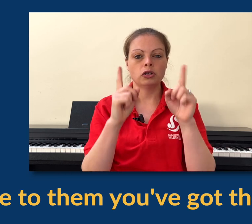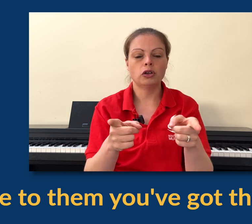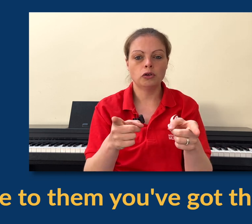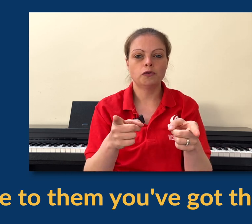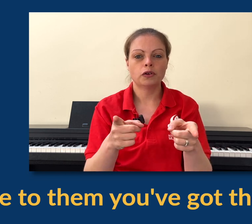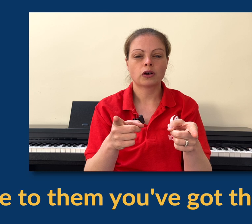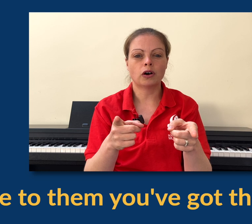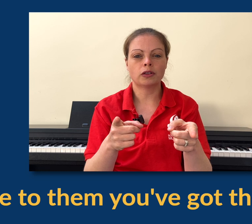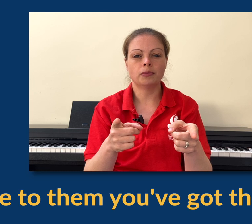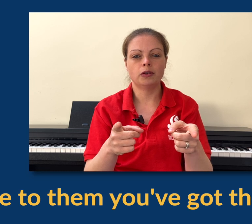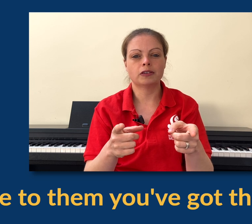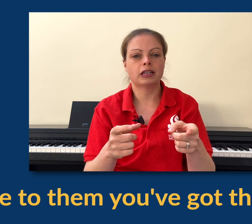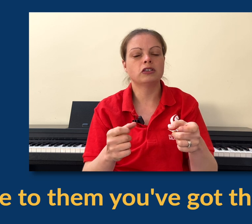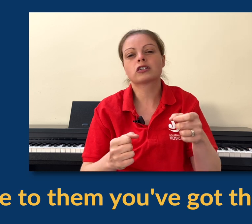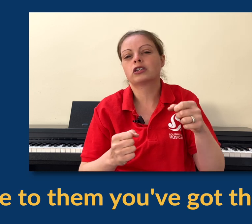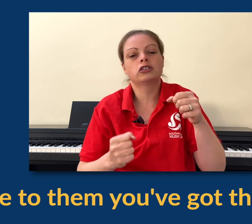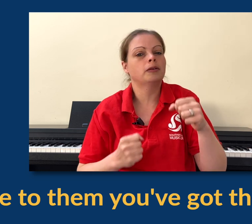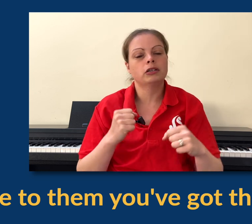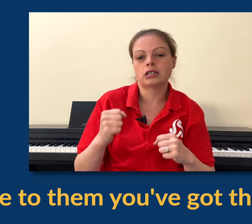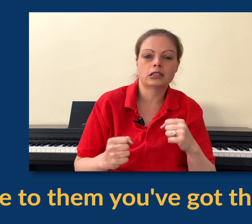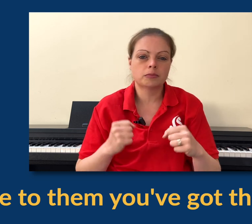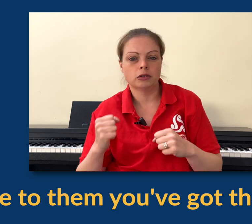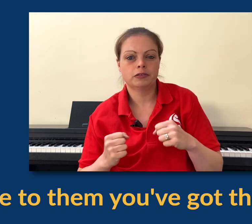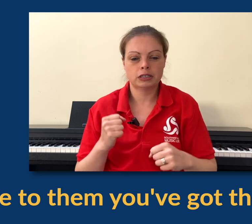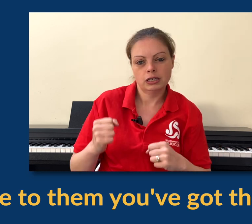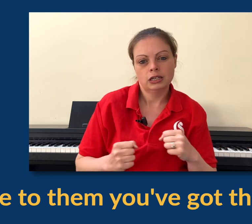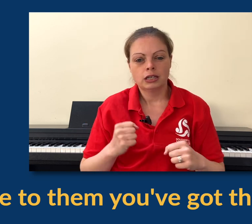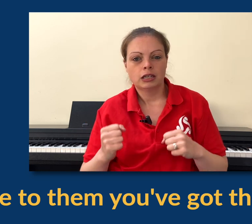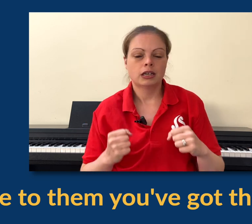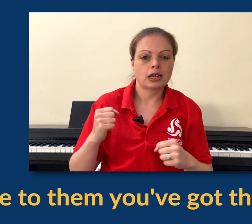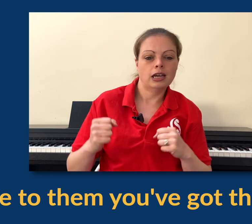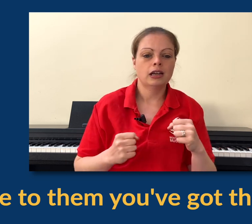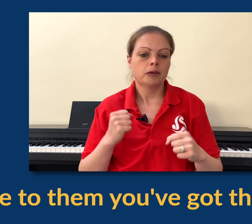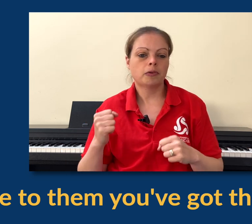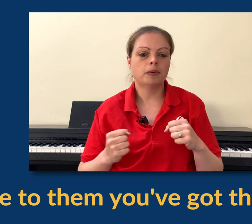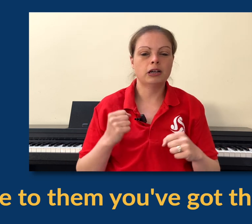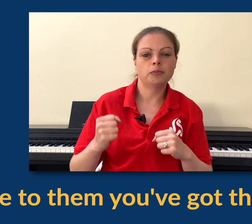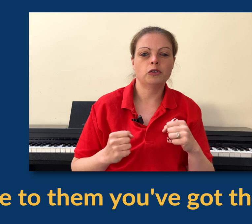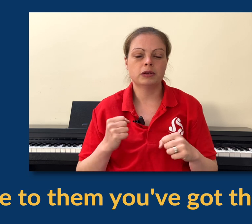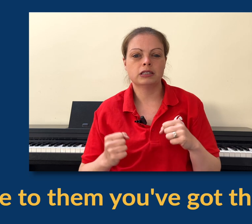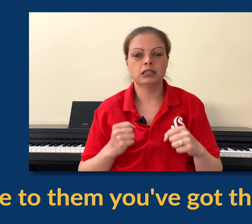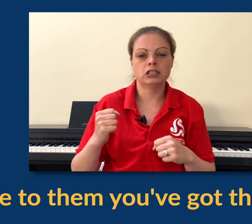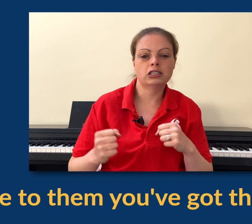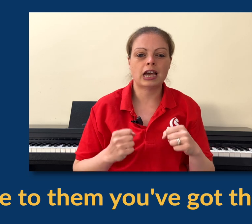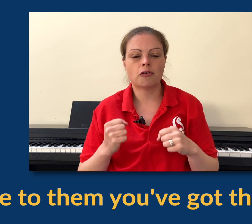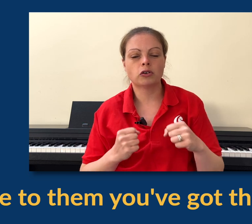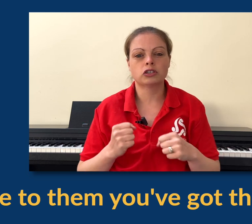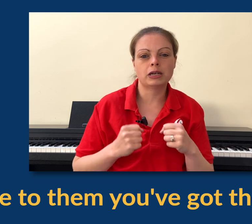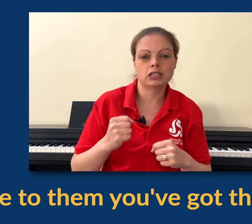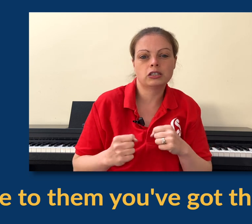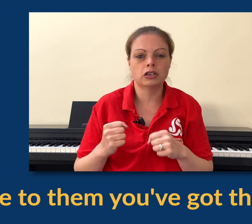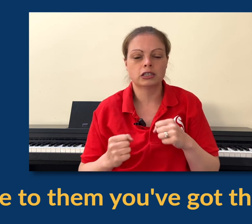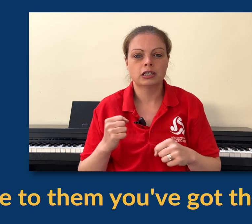them, you've got the moves. And then you just got to show me your dance moves. Okay. Proper little movements in your chair